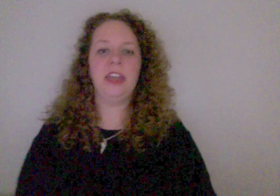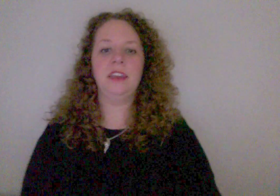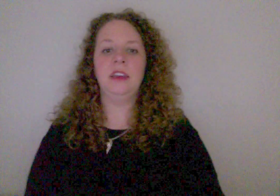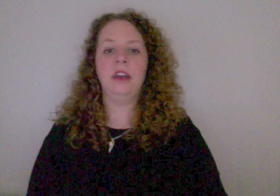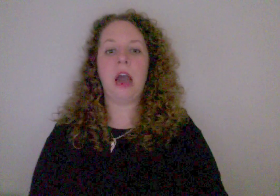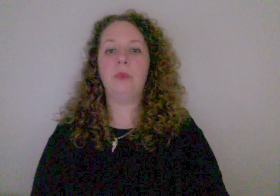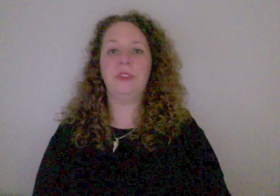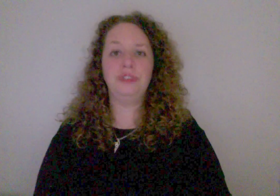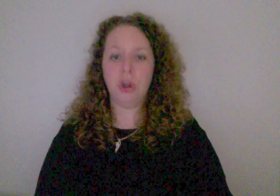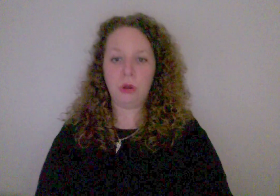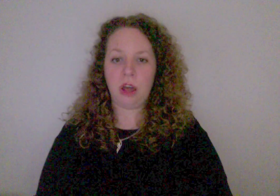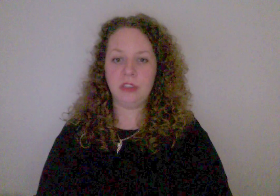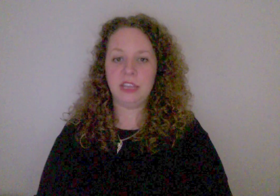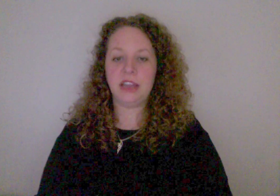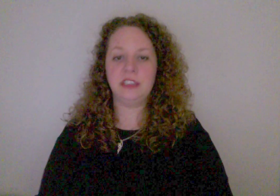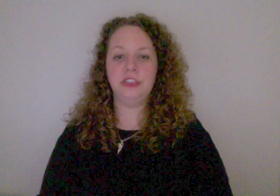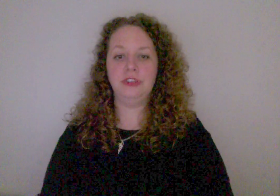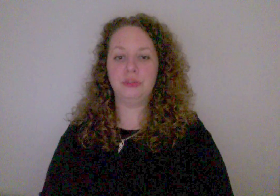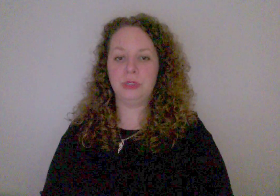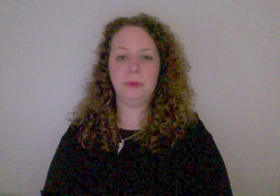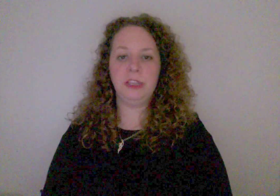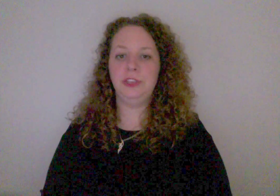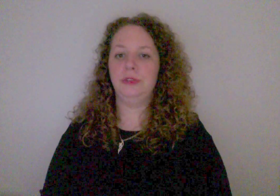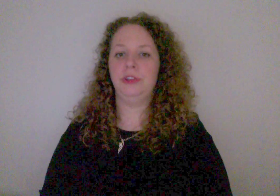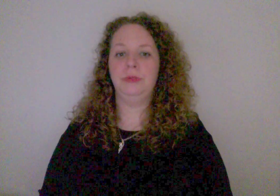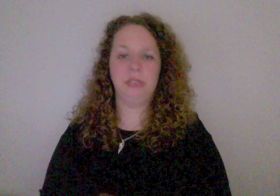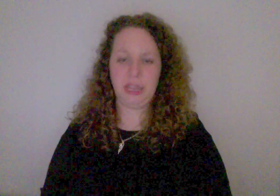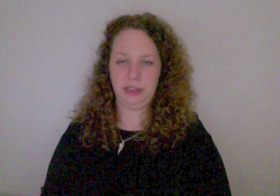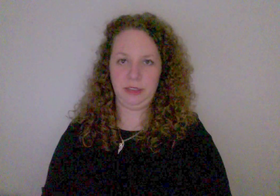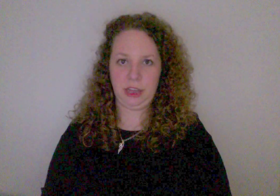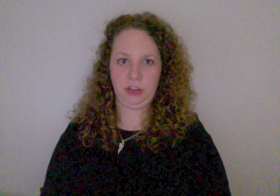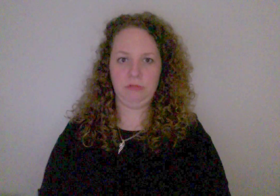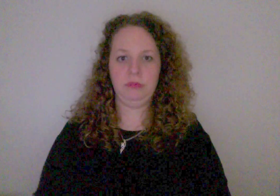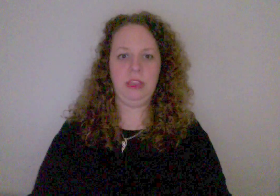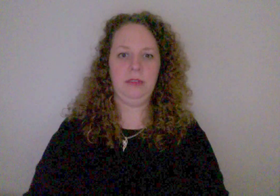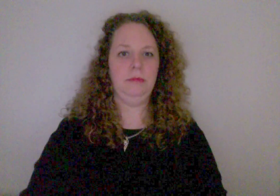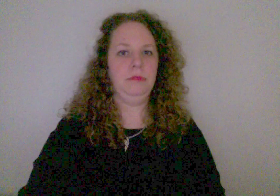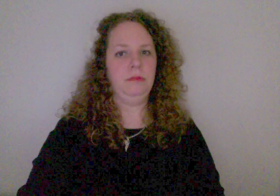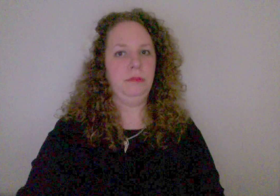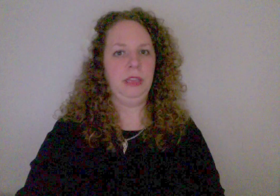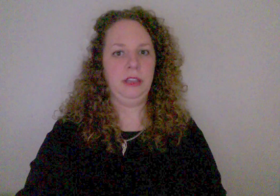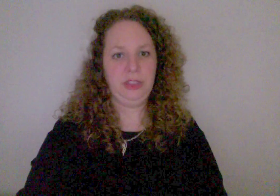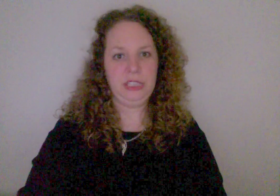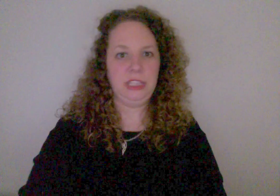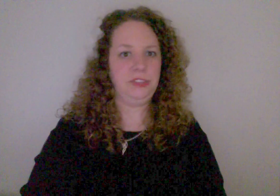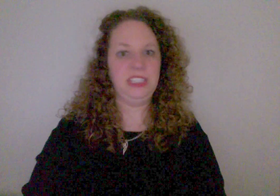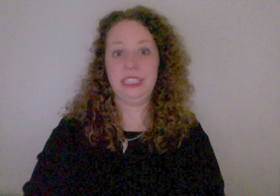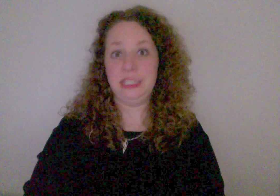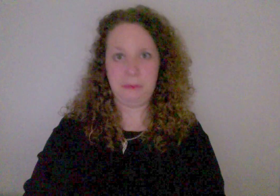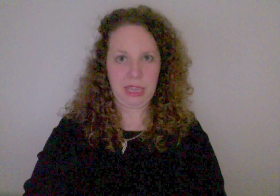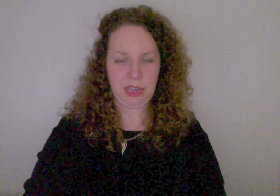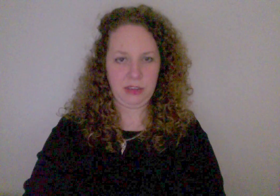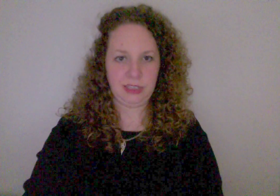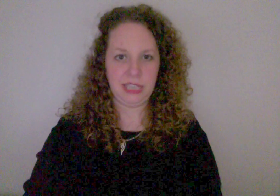with no contact in neutral space, you can use any letter. It can be a letter that doesn't make any contact.